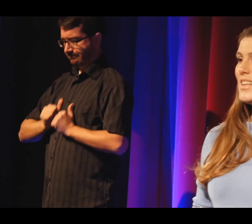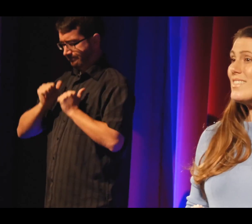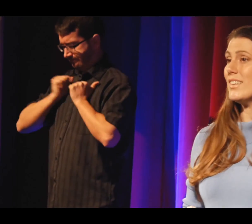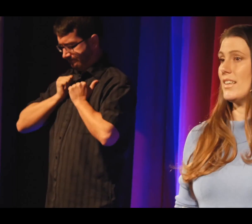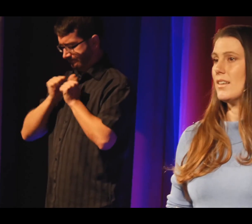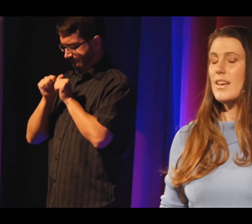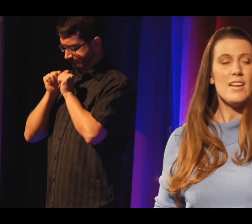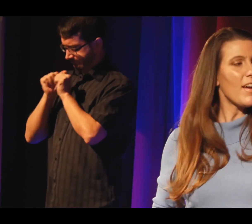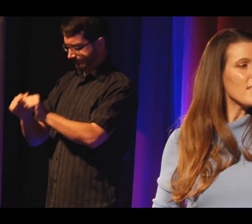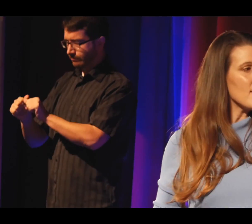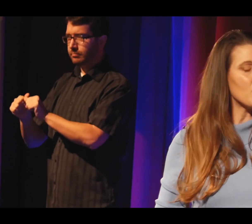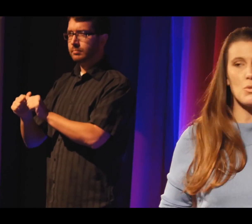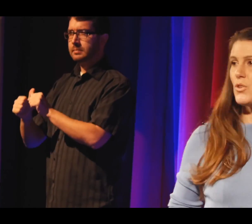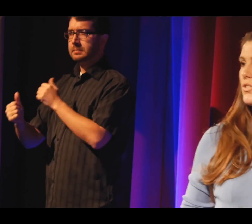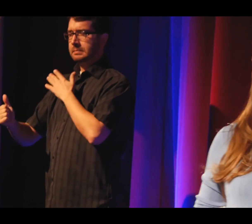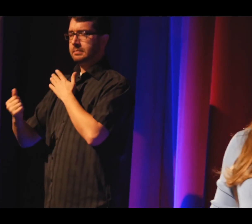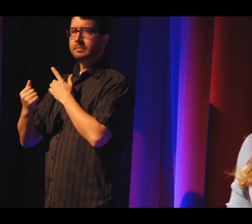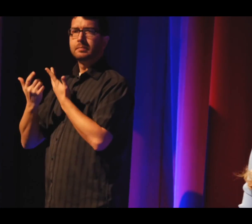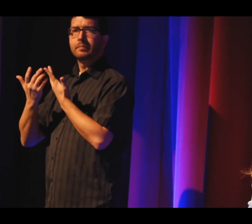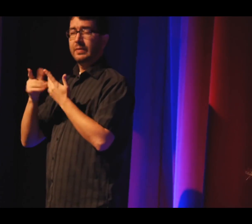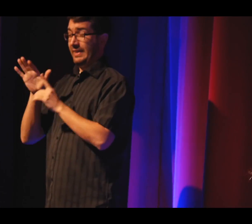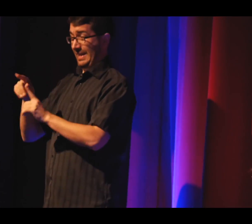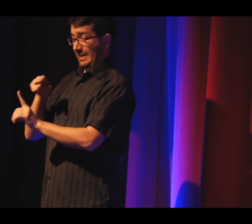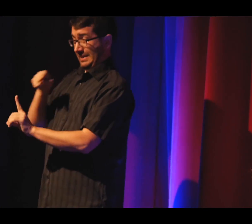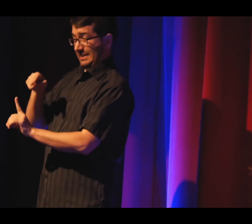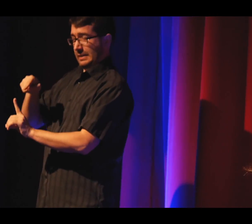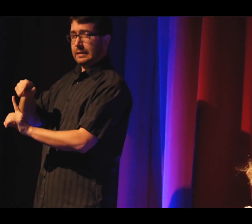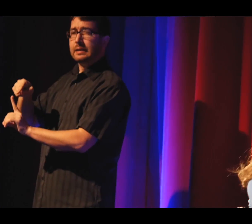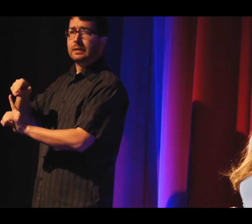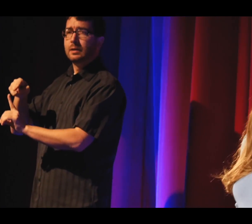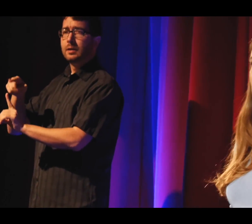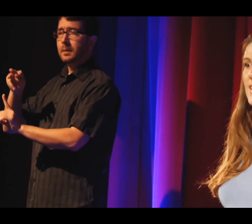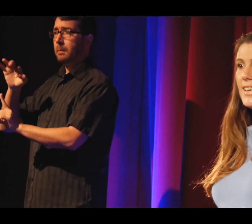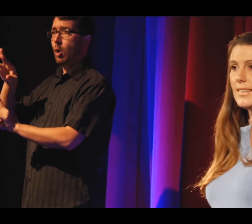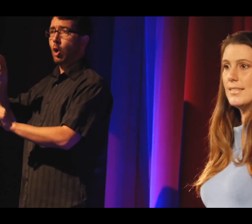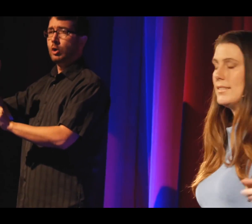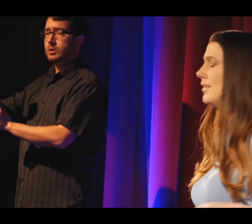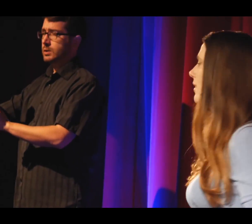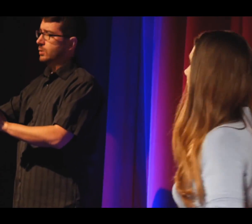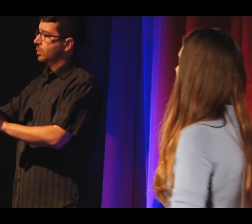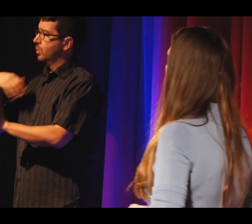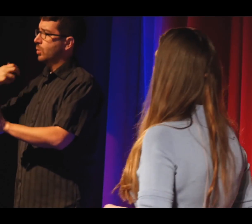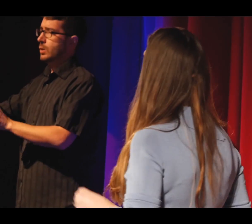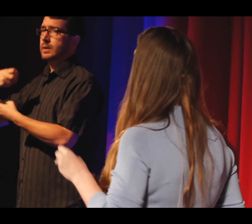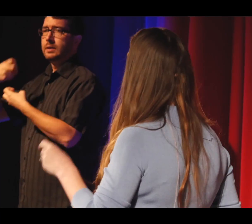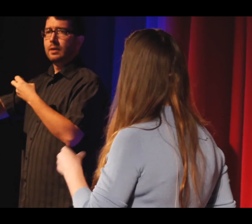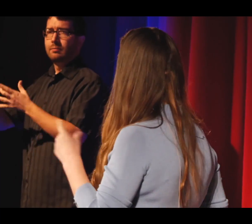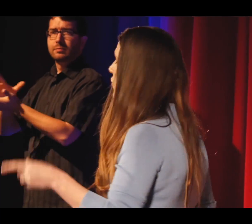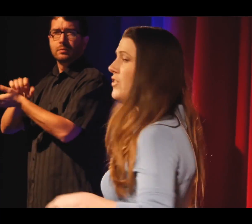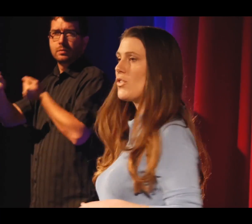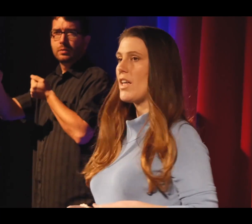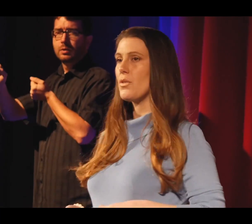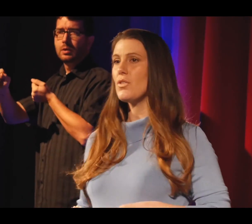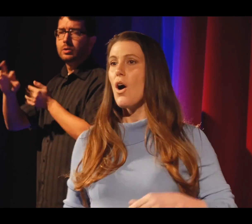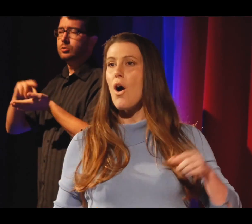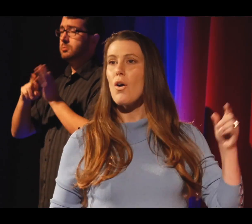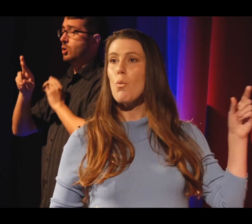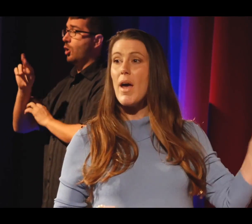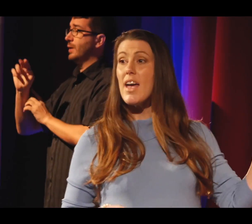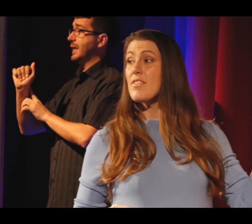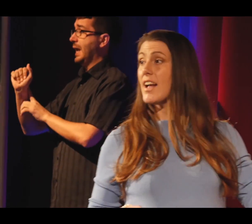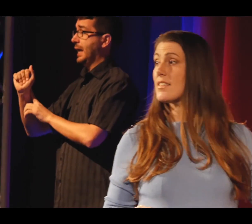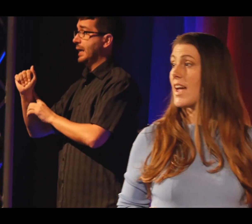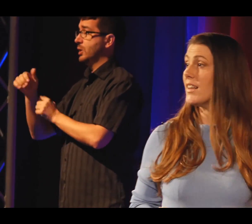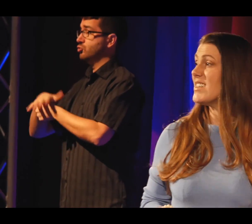environment easily. In fact, these tumors, these tumor cells on Mars are the hardest to kill. And so RNA stress granules